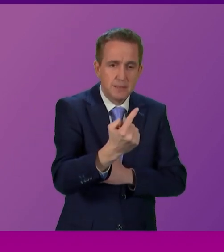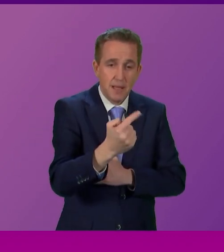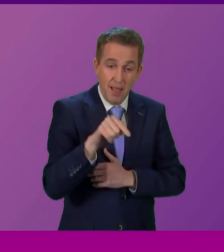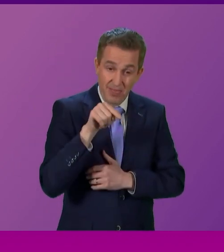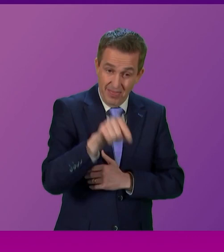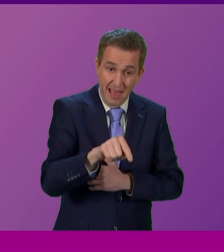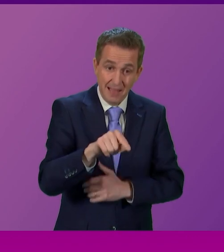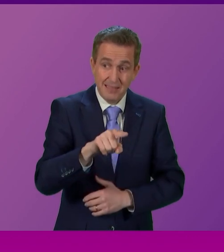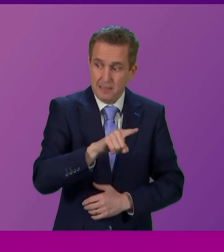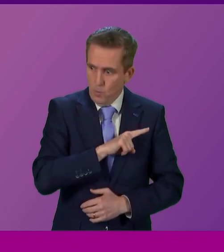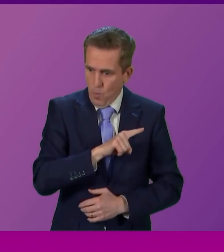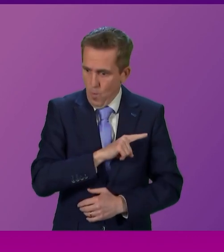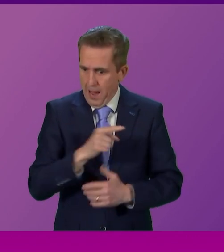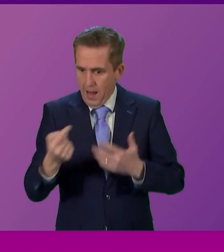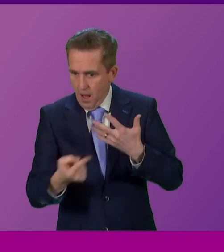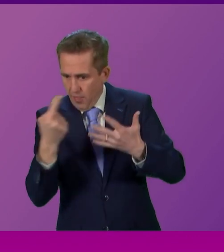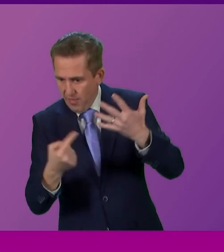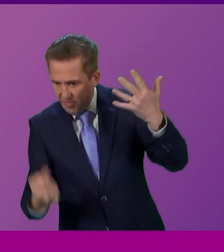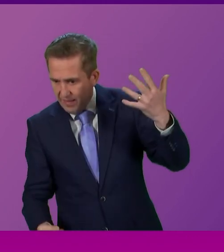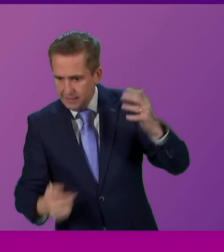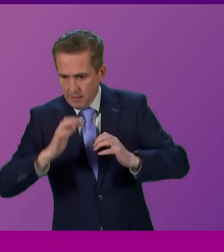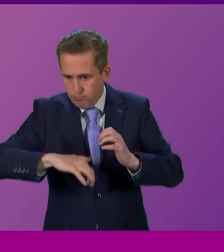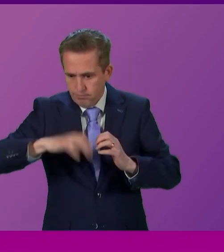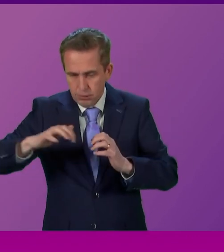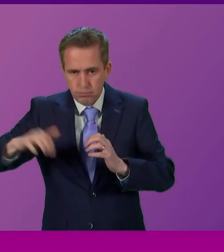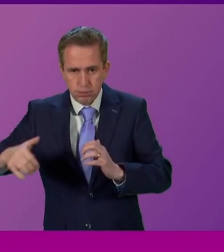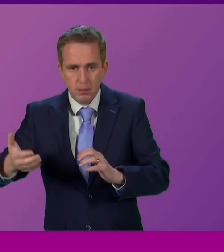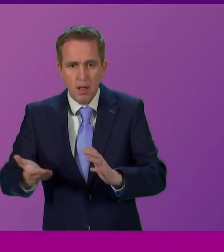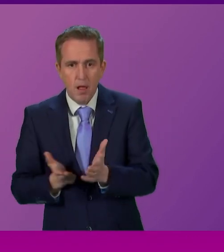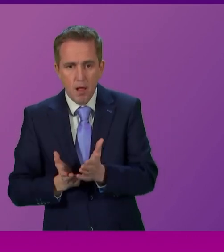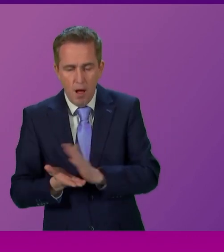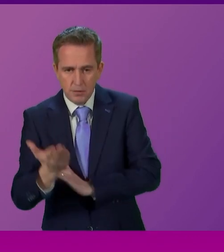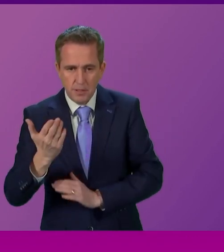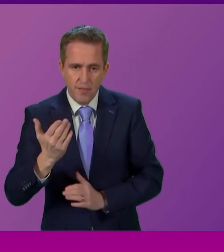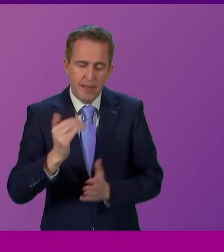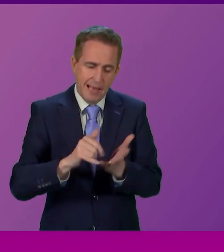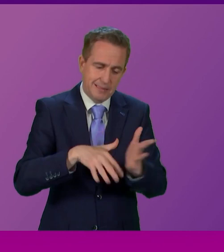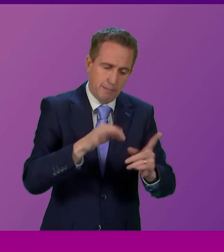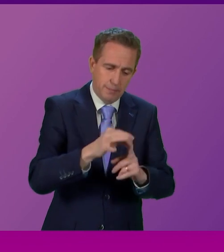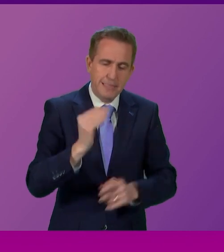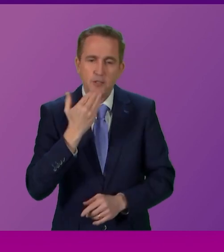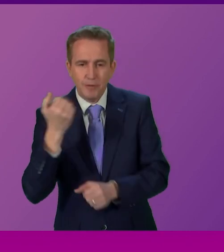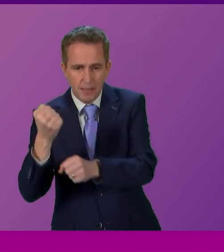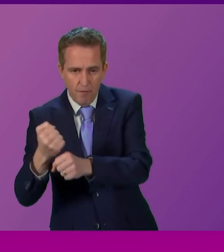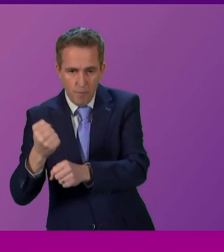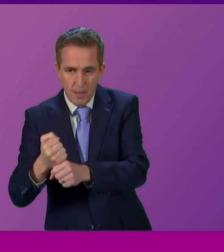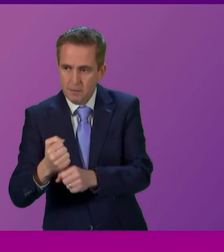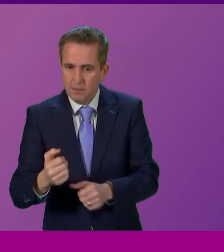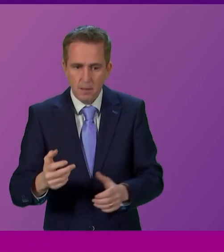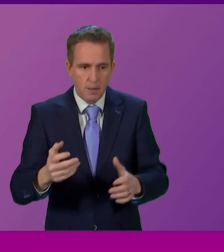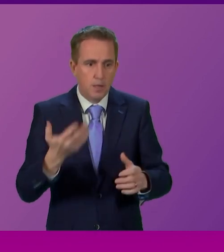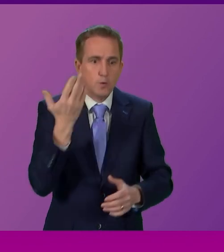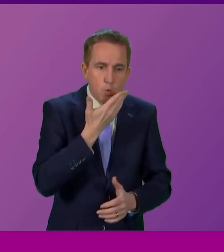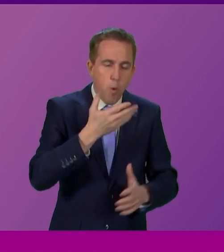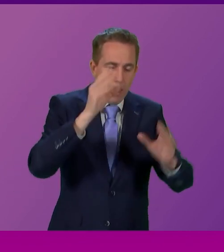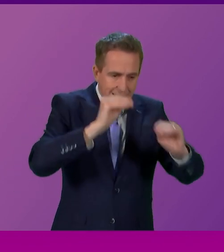is it any wonder so much has gone wrong under this SNP Green Government? Education going backwards in international